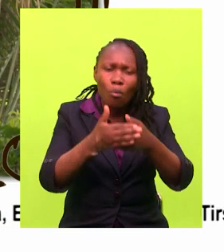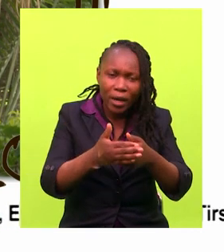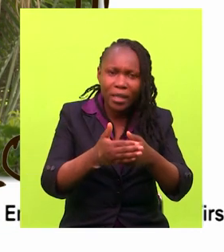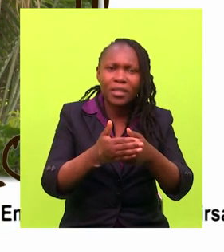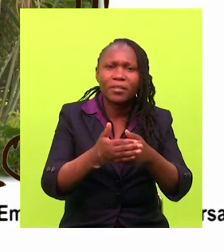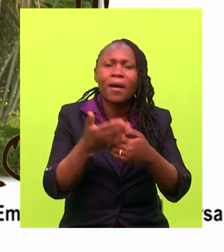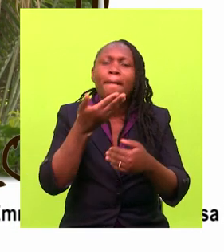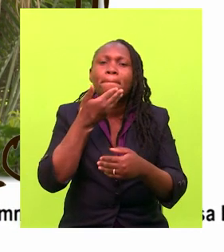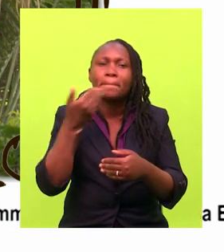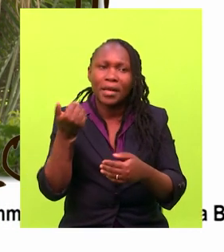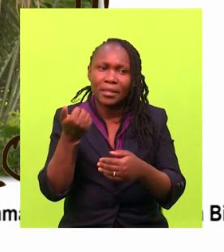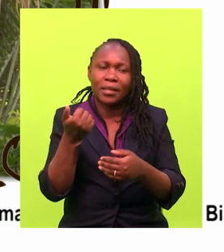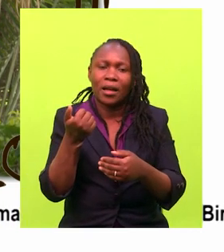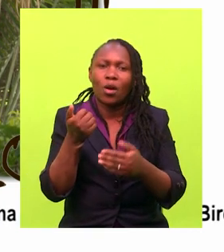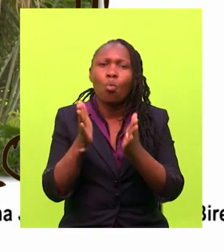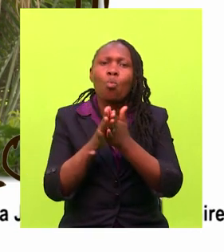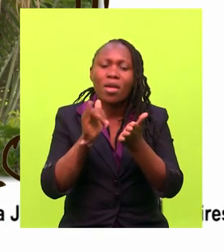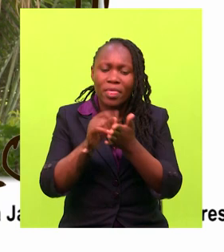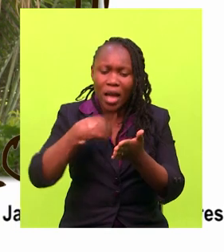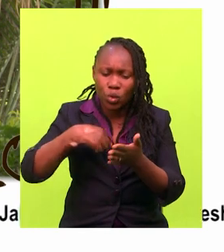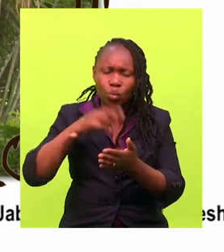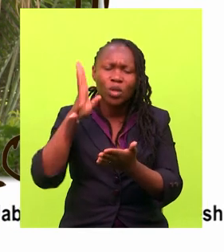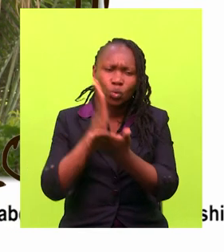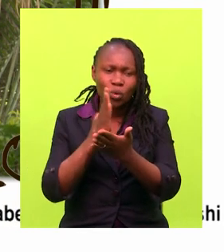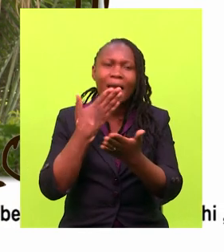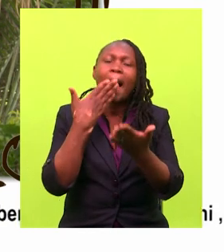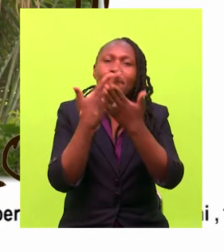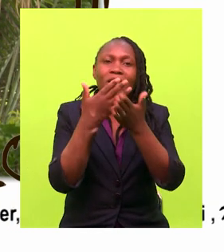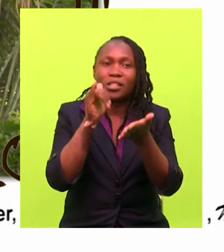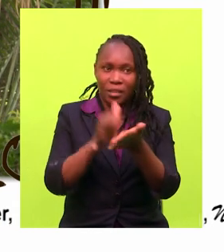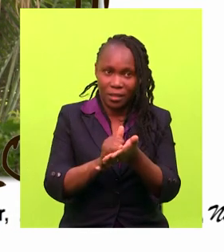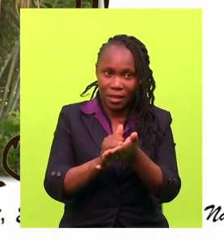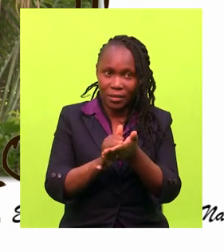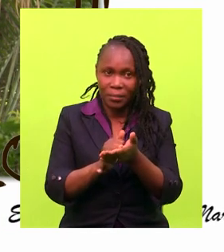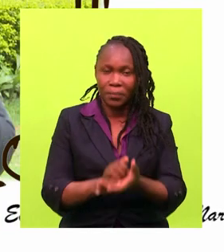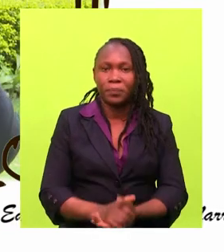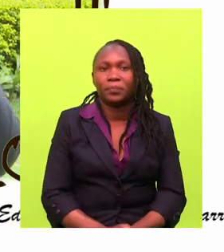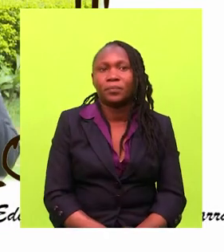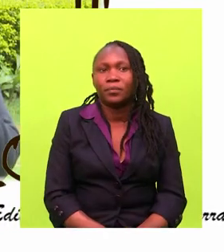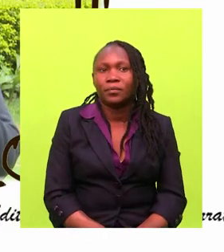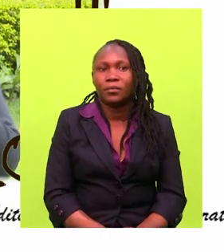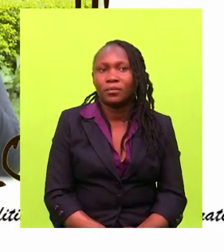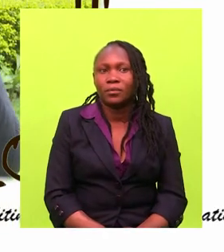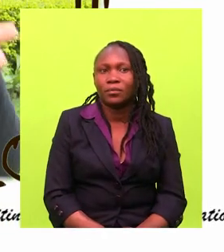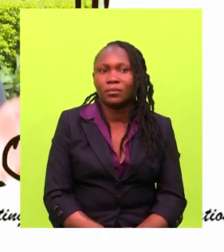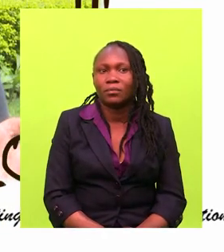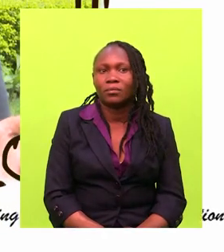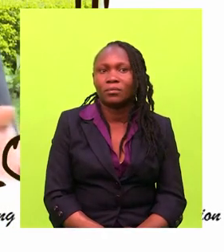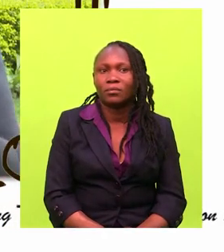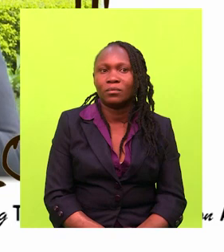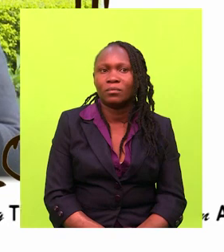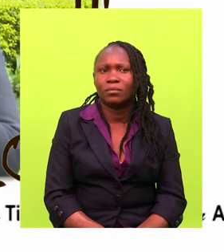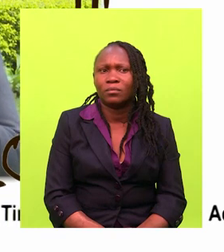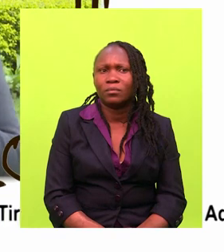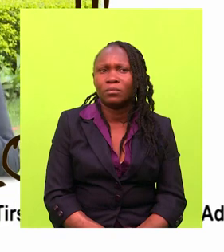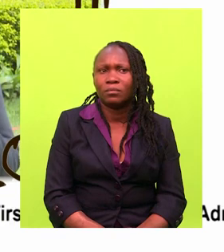everything will be okay. We will really appreciate that, we already appreciate it. And deaf